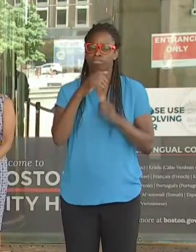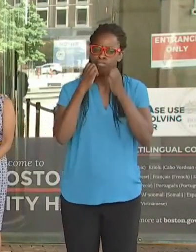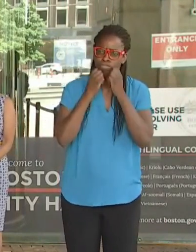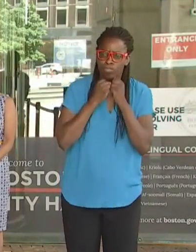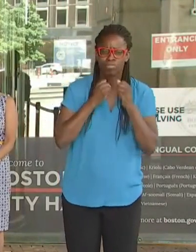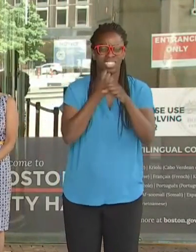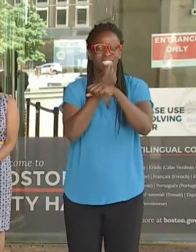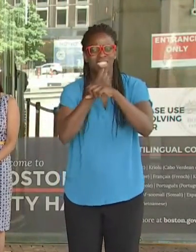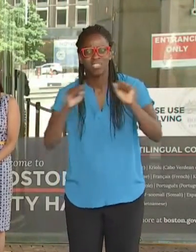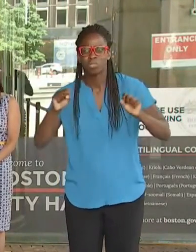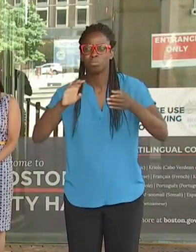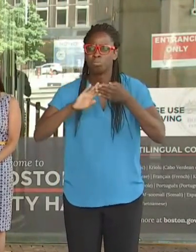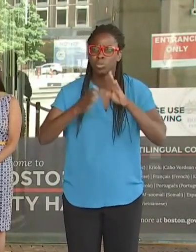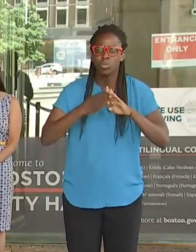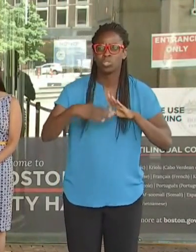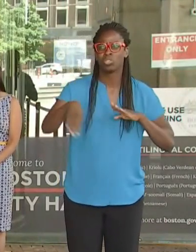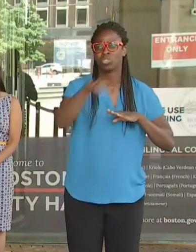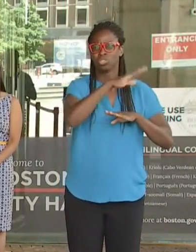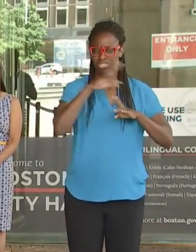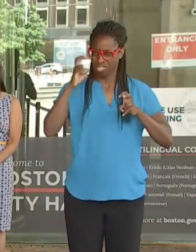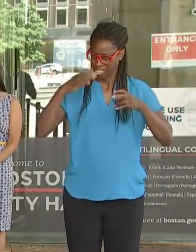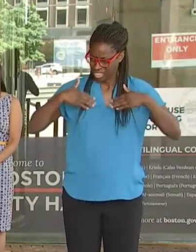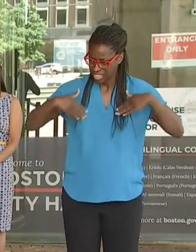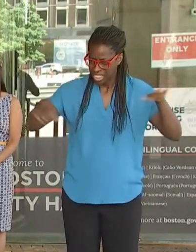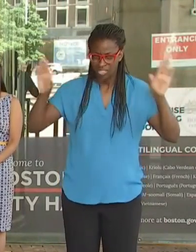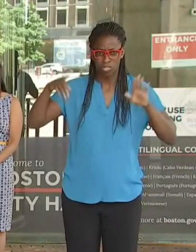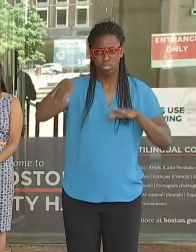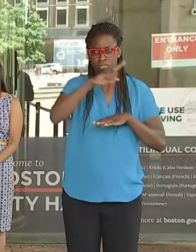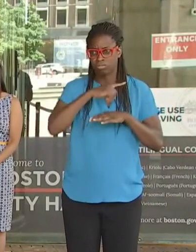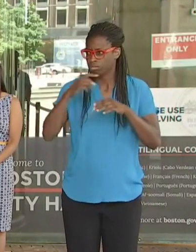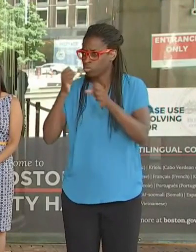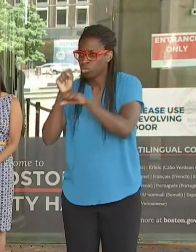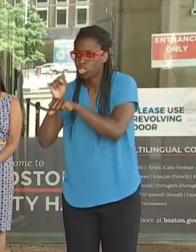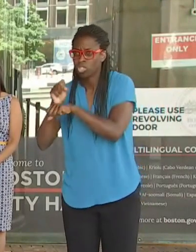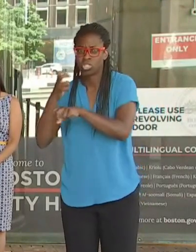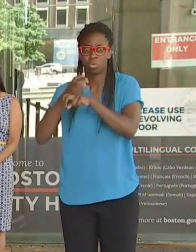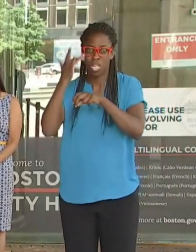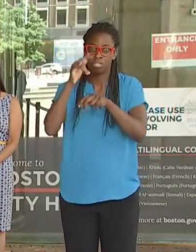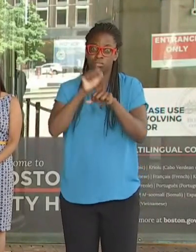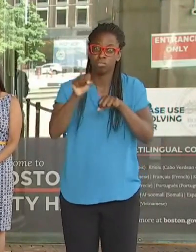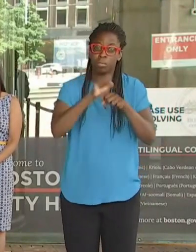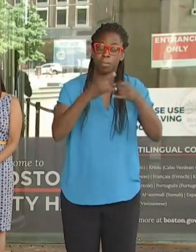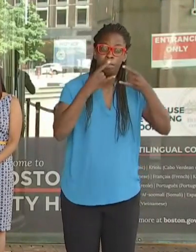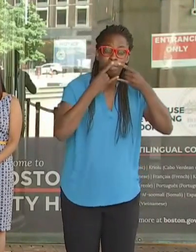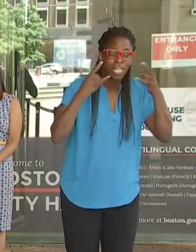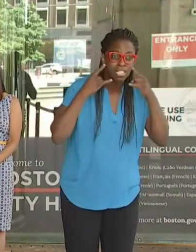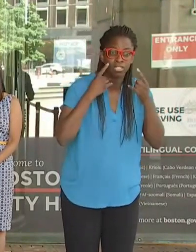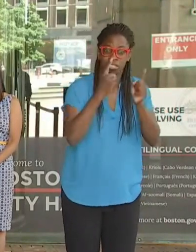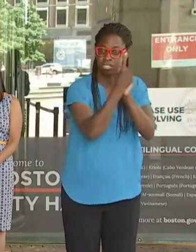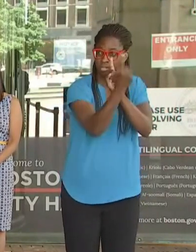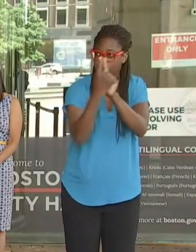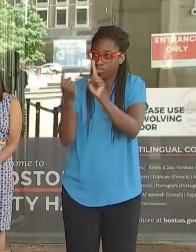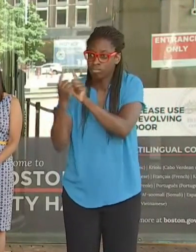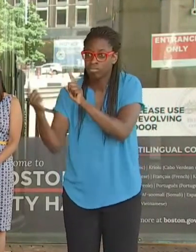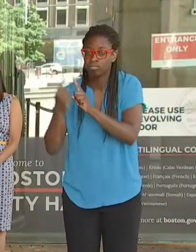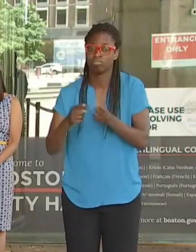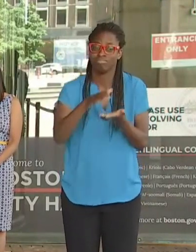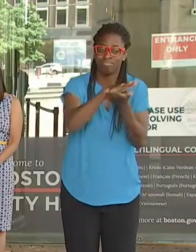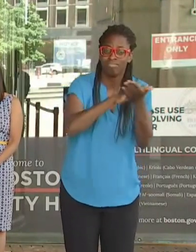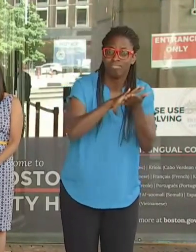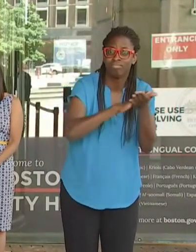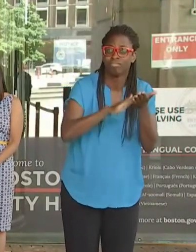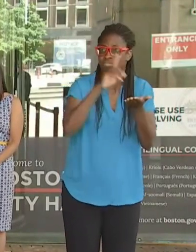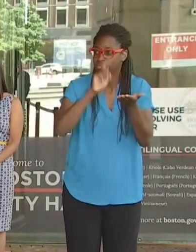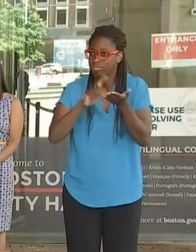WHO HAS BEEN PART OF WEARING MASKS, PHYSICAL SOCIAL DISTANCING, FOLLOWING THE PROTOCOLS, DOING EVERYTHING YOU NEED TO DO. WE NEED TO